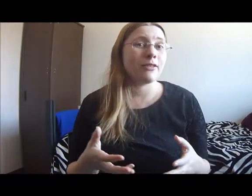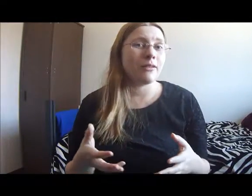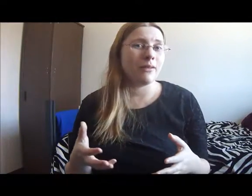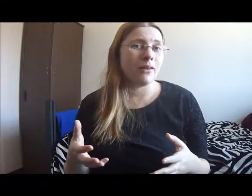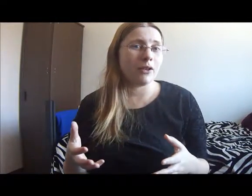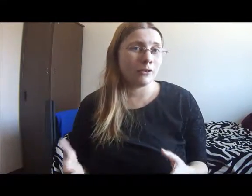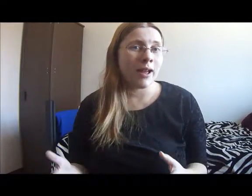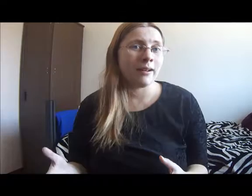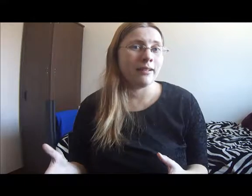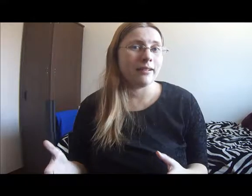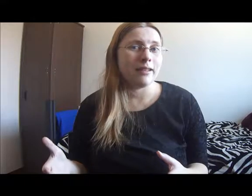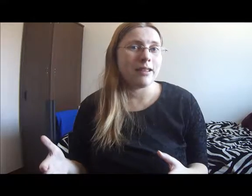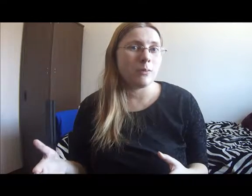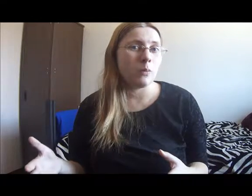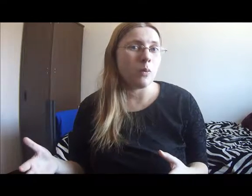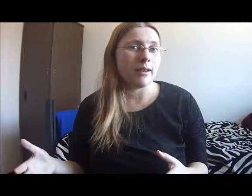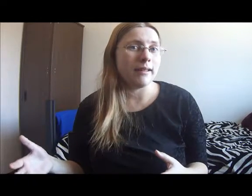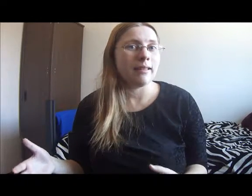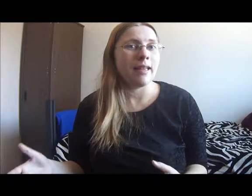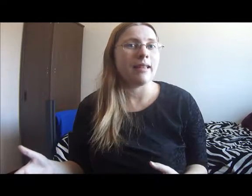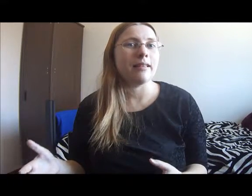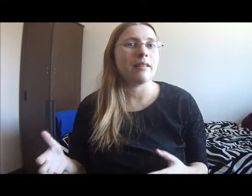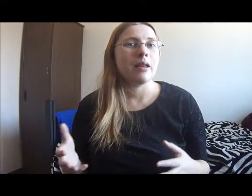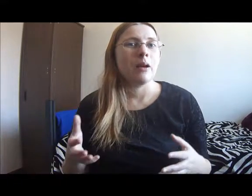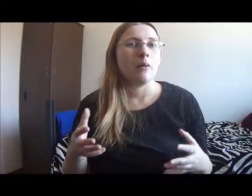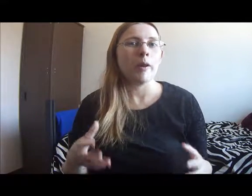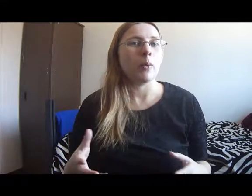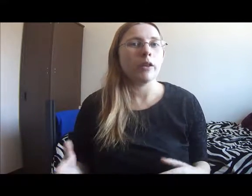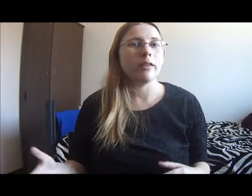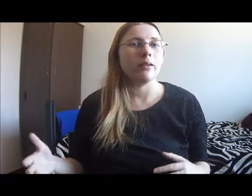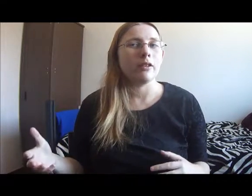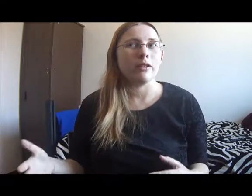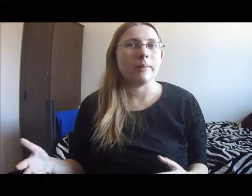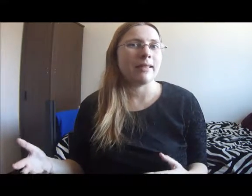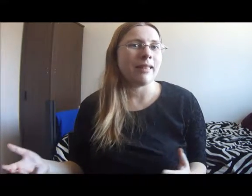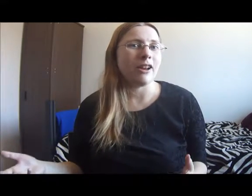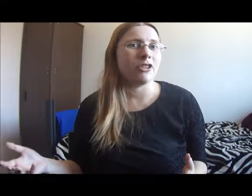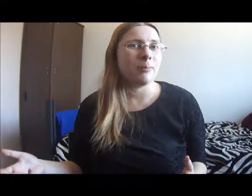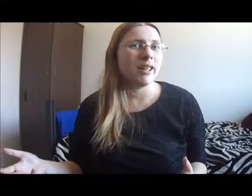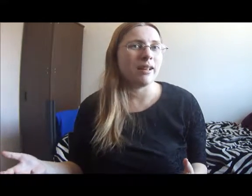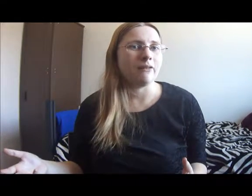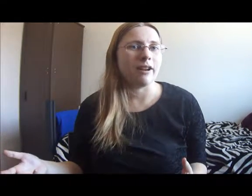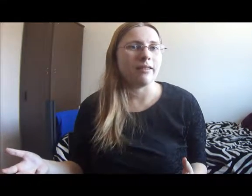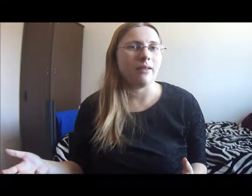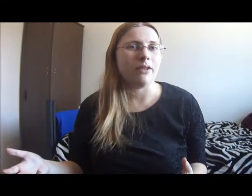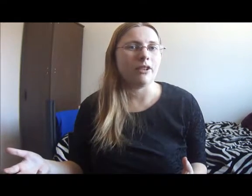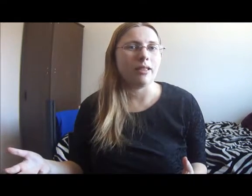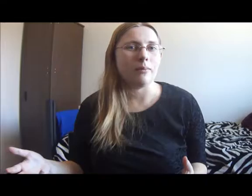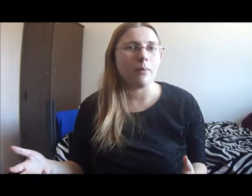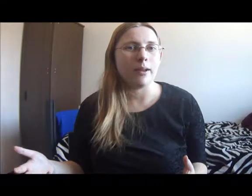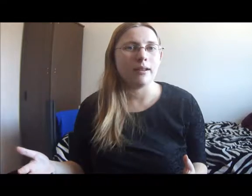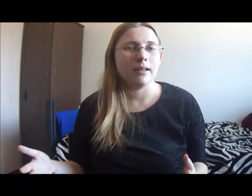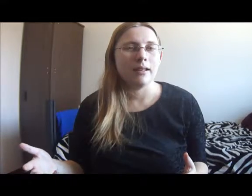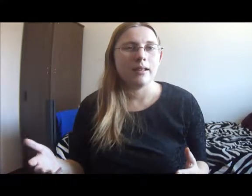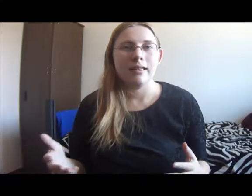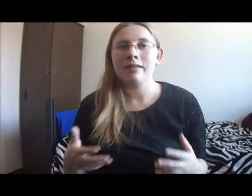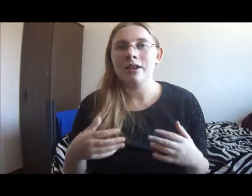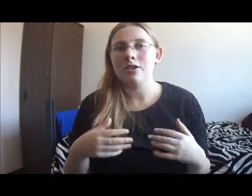correct in what he says when he points out that Remus is actually being very selfish in this moment. He's not